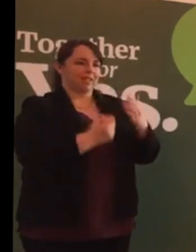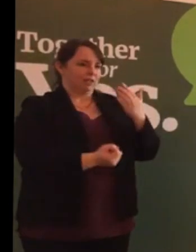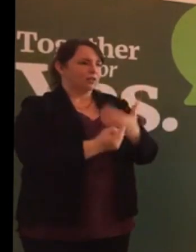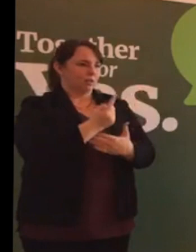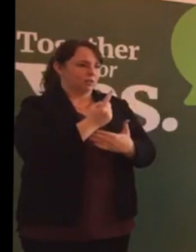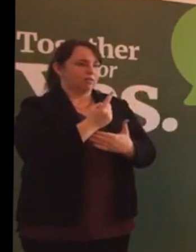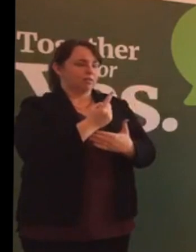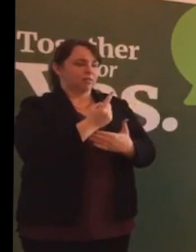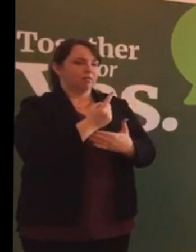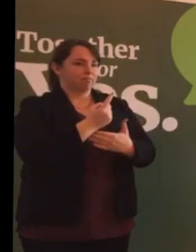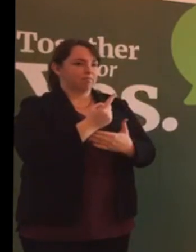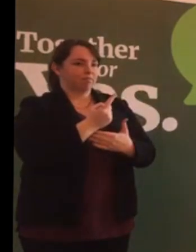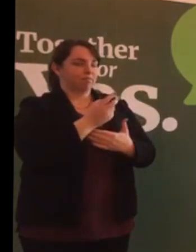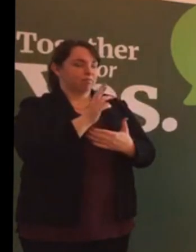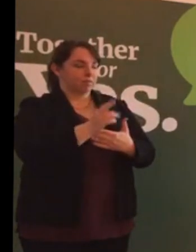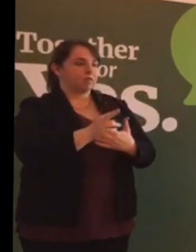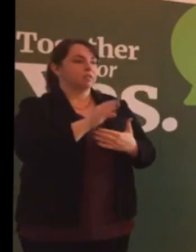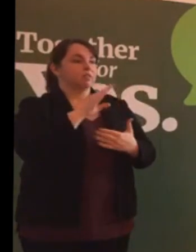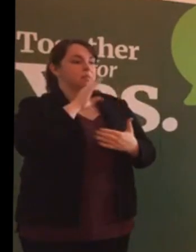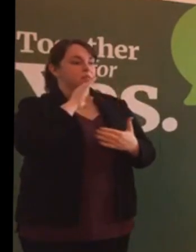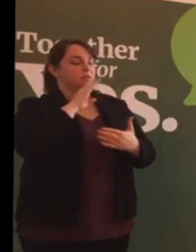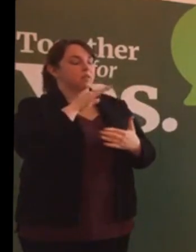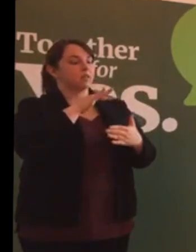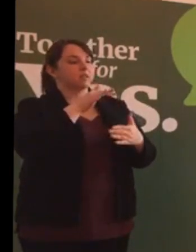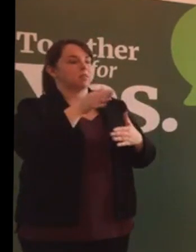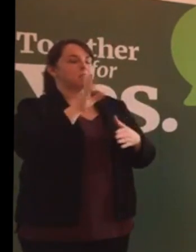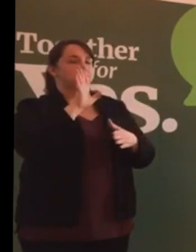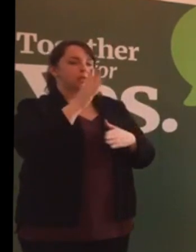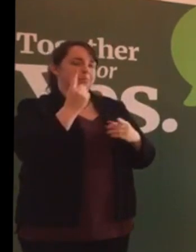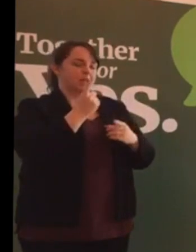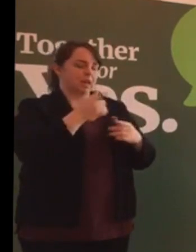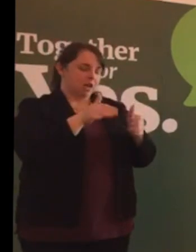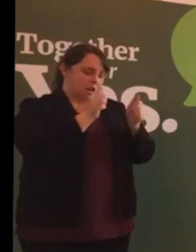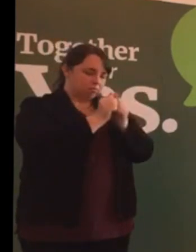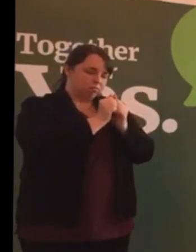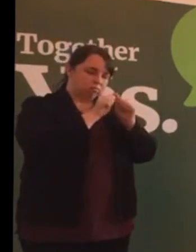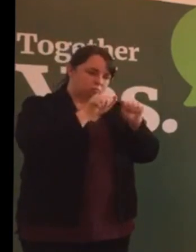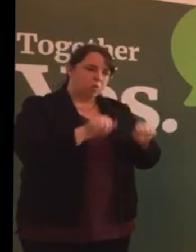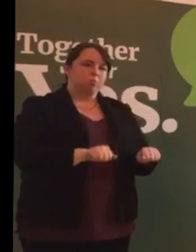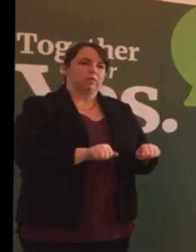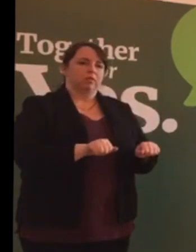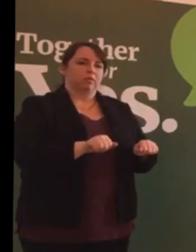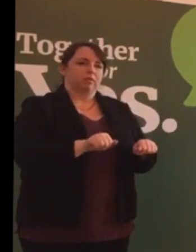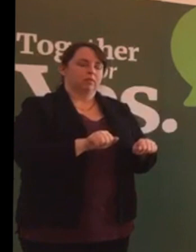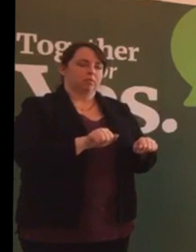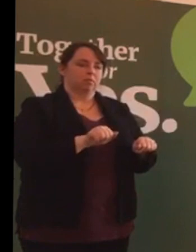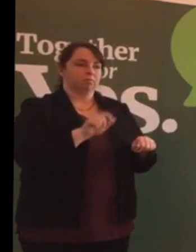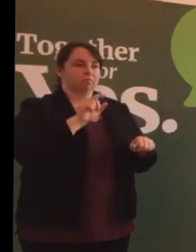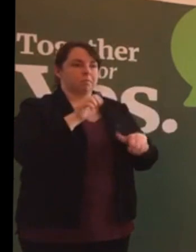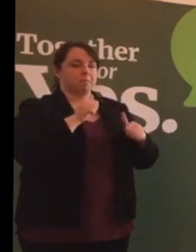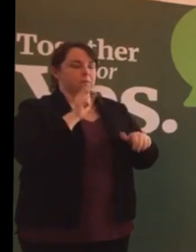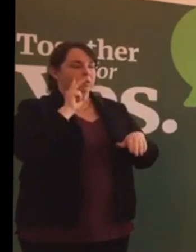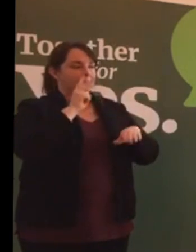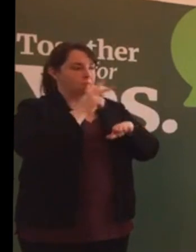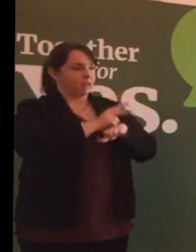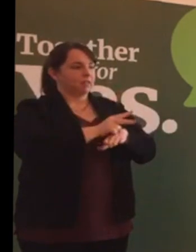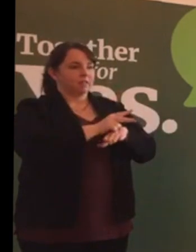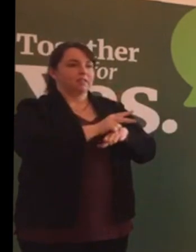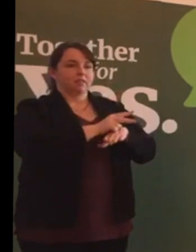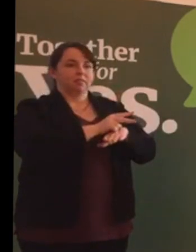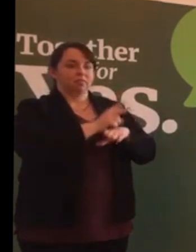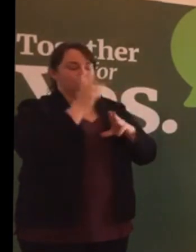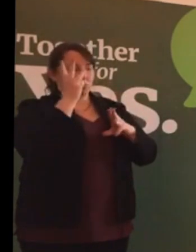But appropriate, supervised, non-judgmental, safe